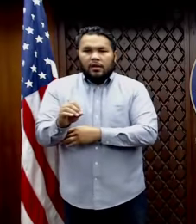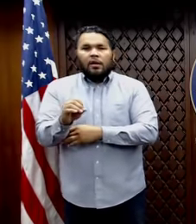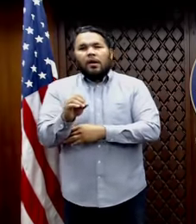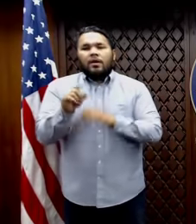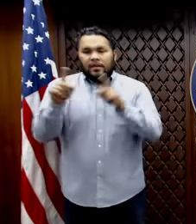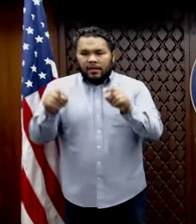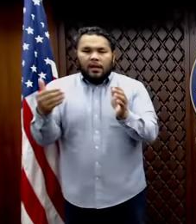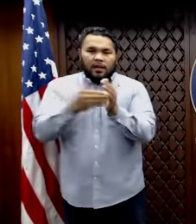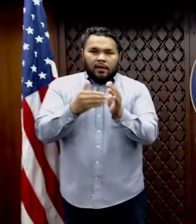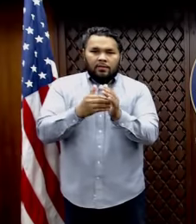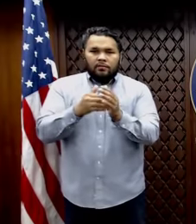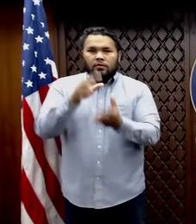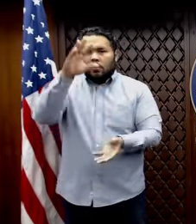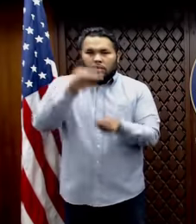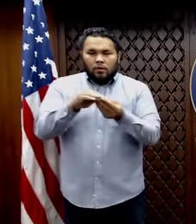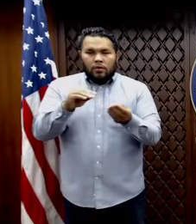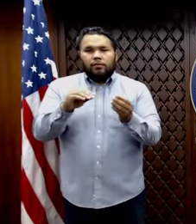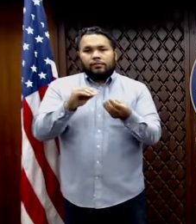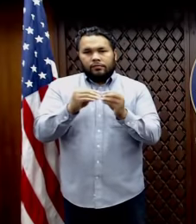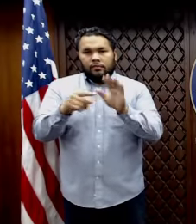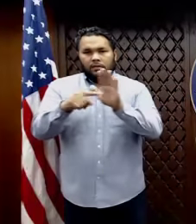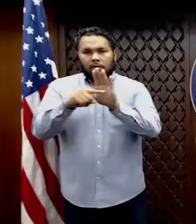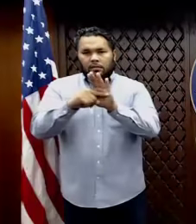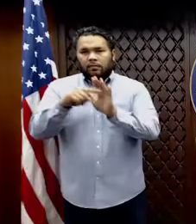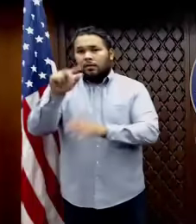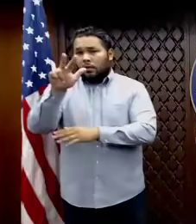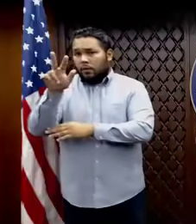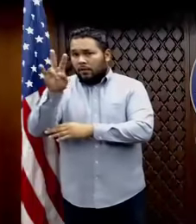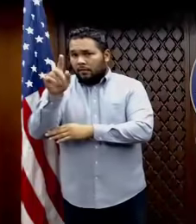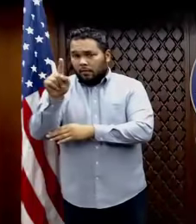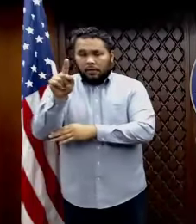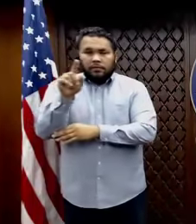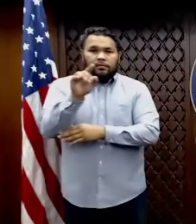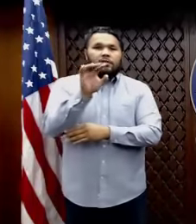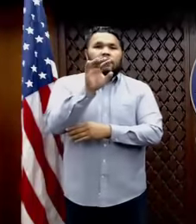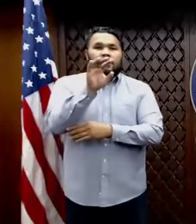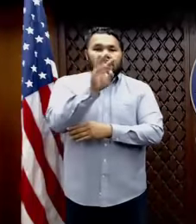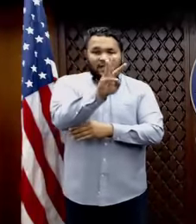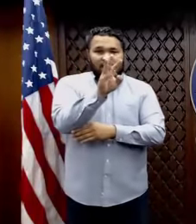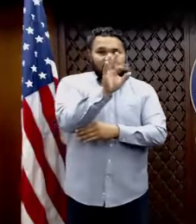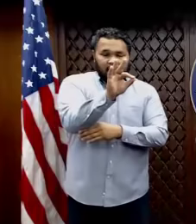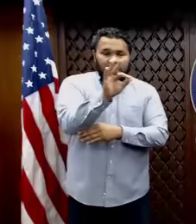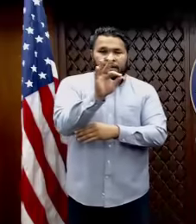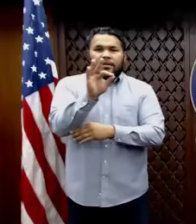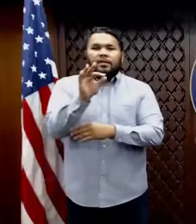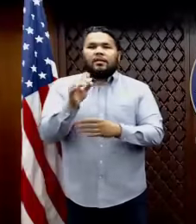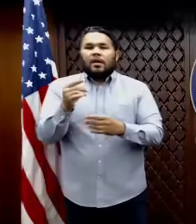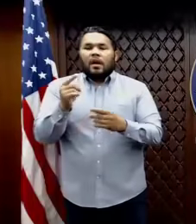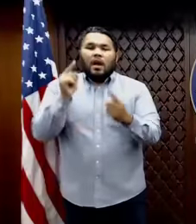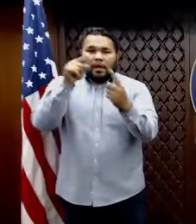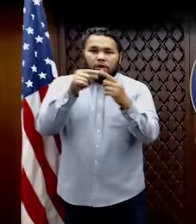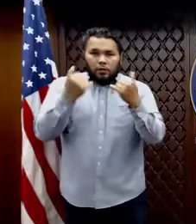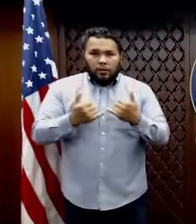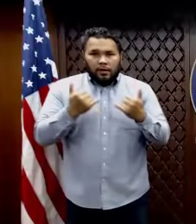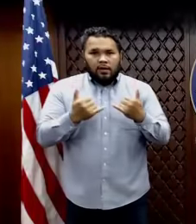the total number of negatives has been 371, with 69 total to date. That includes four from the U.S.